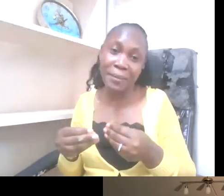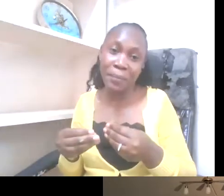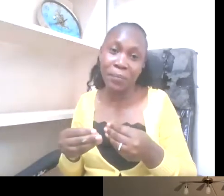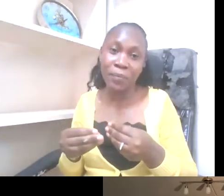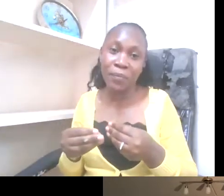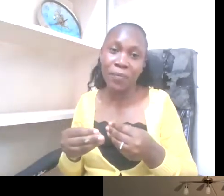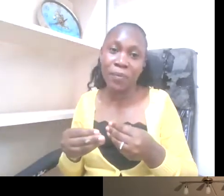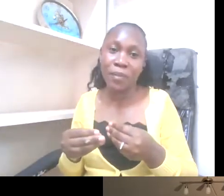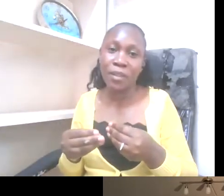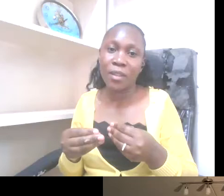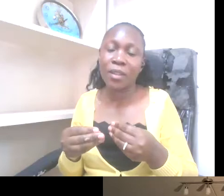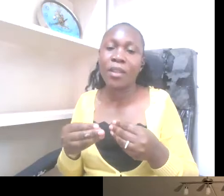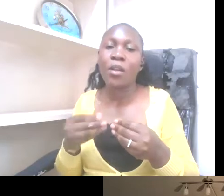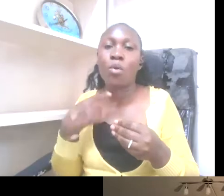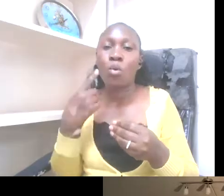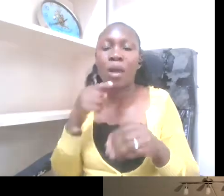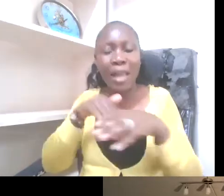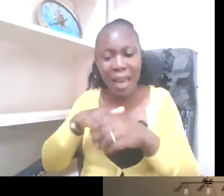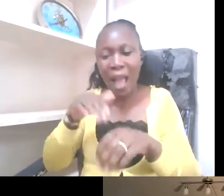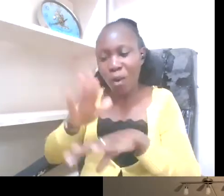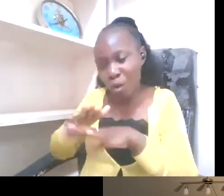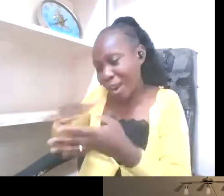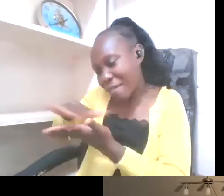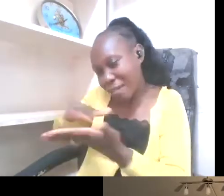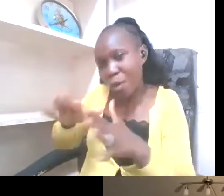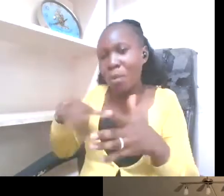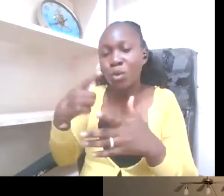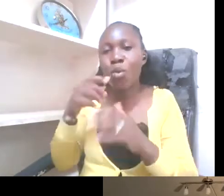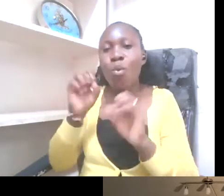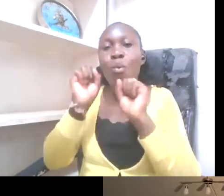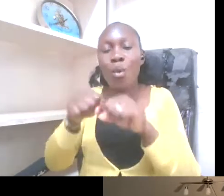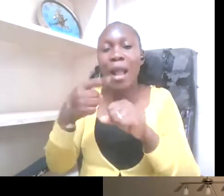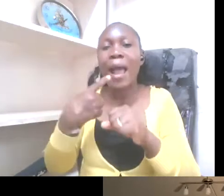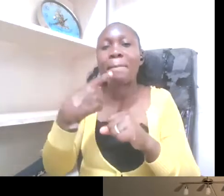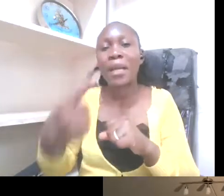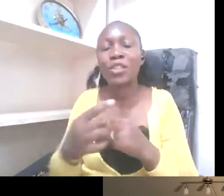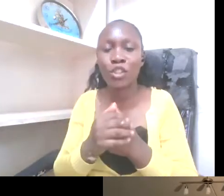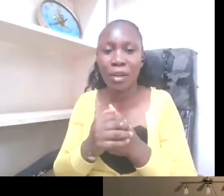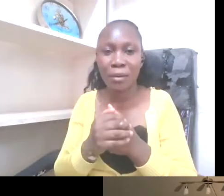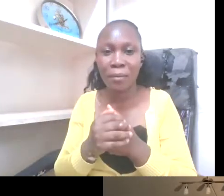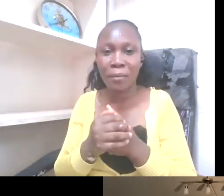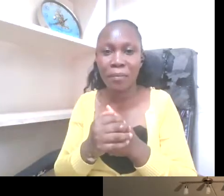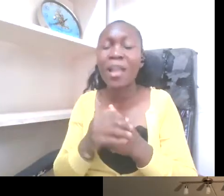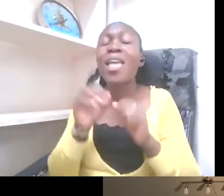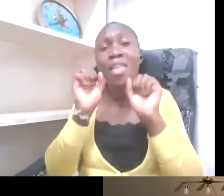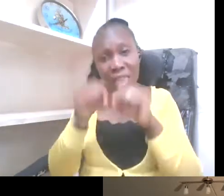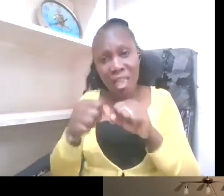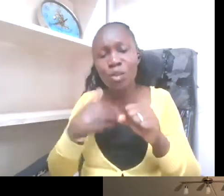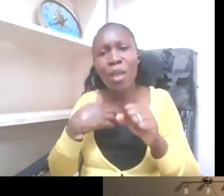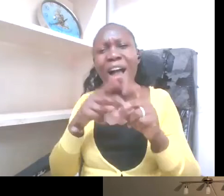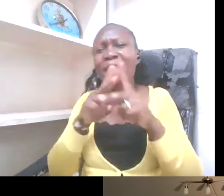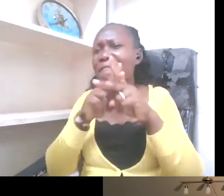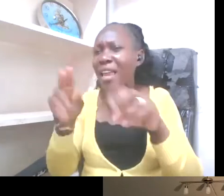that we can also mention? Of course, we know famous deaf people worldwide. Ludwig van